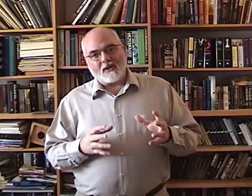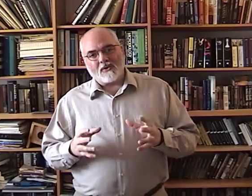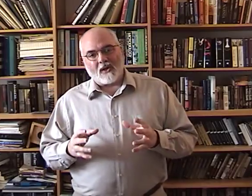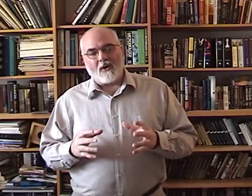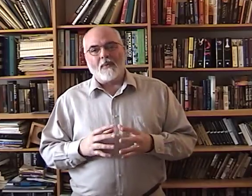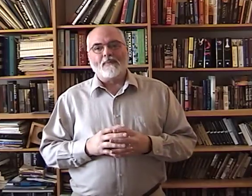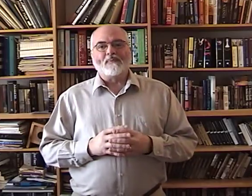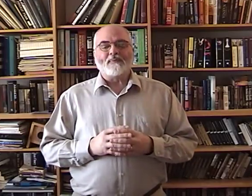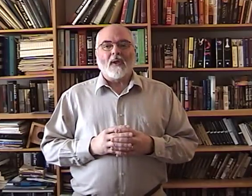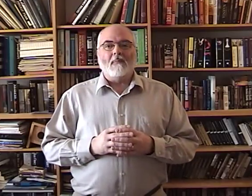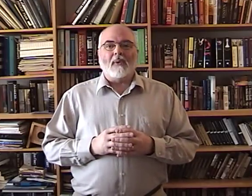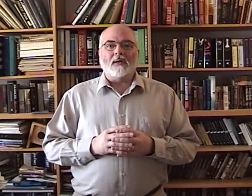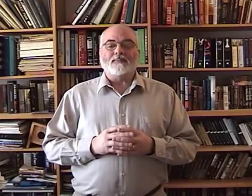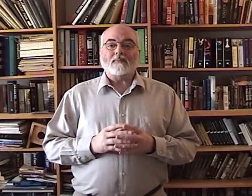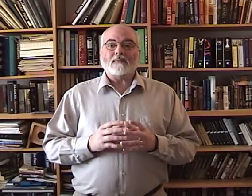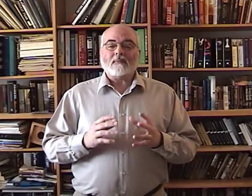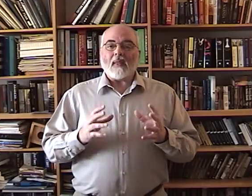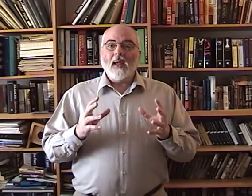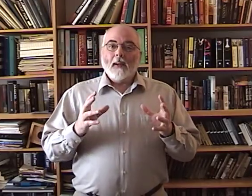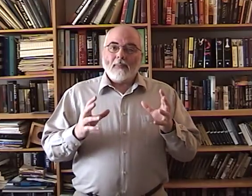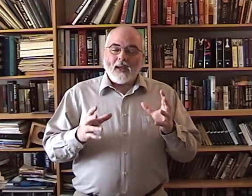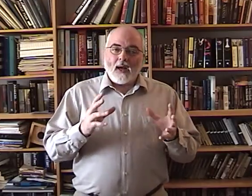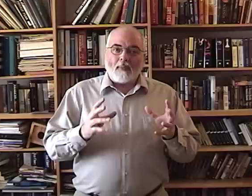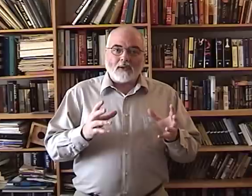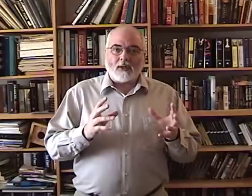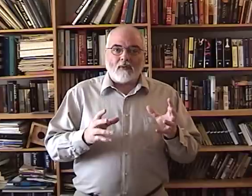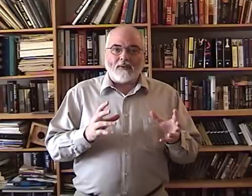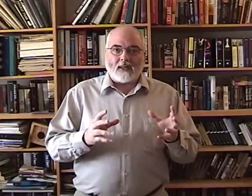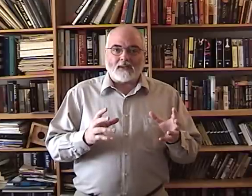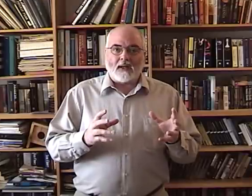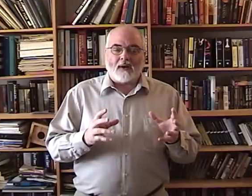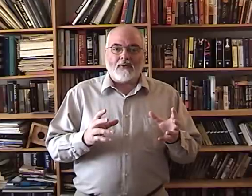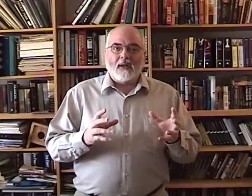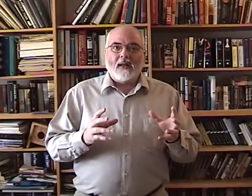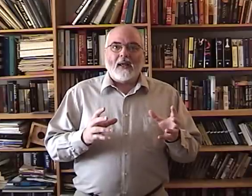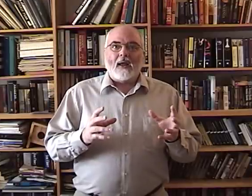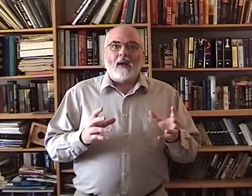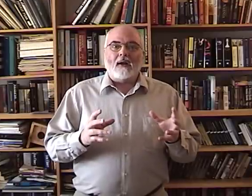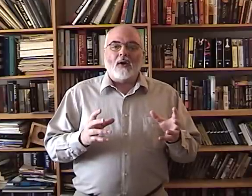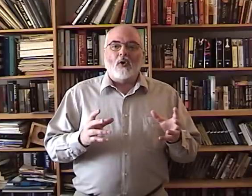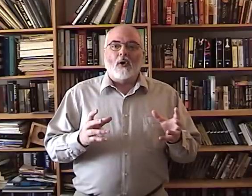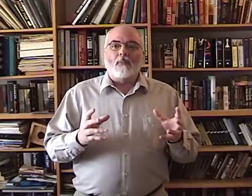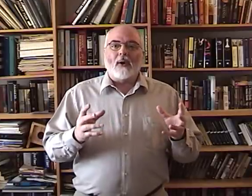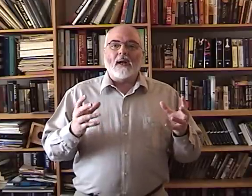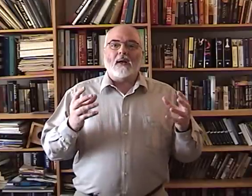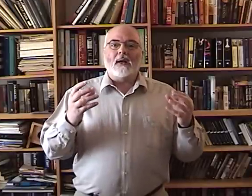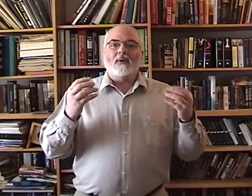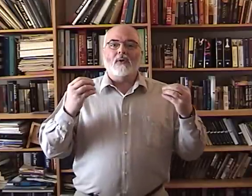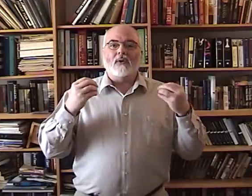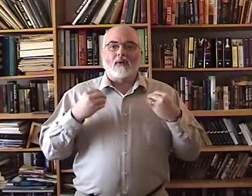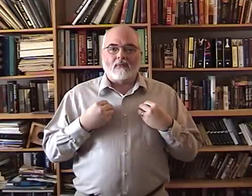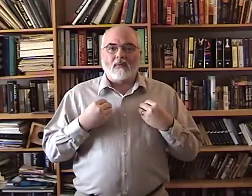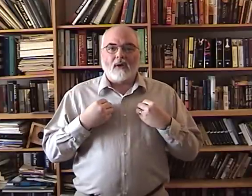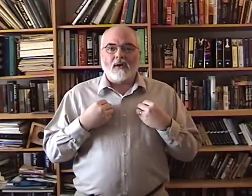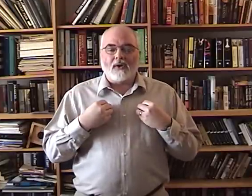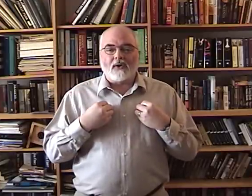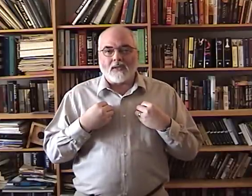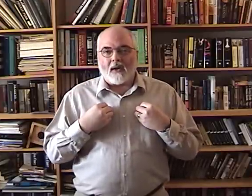so slow but pick up on some of that stuff and incorporate it into your into yourself